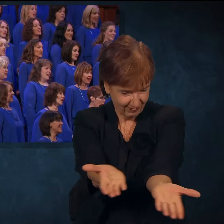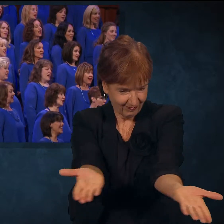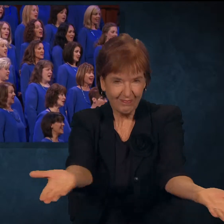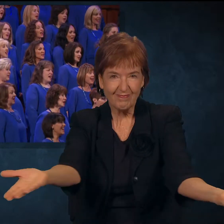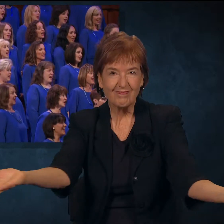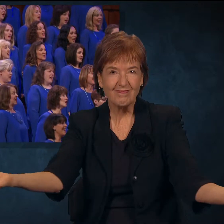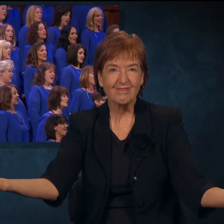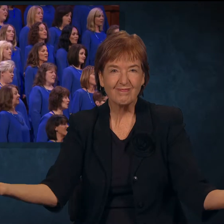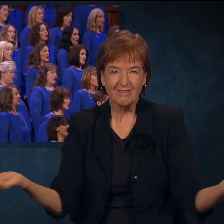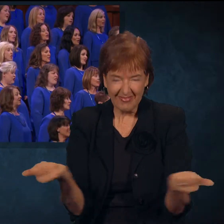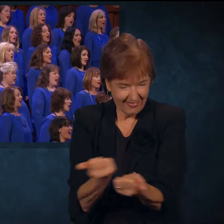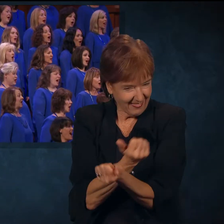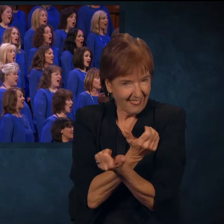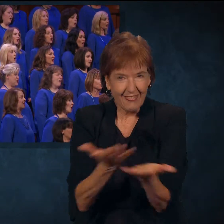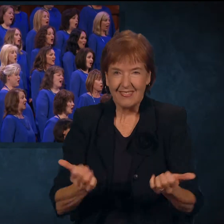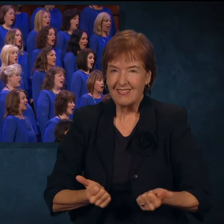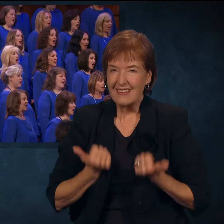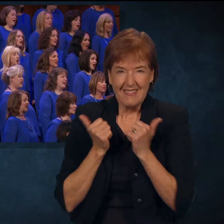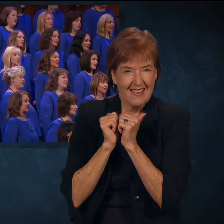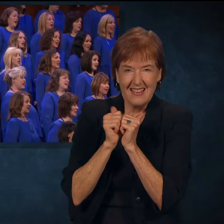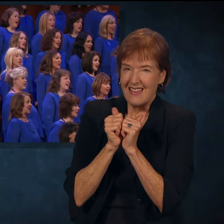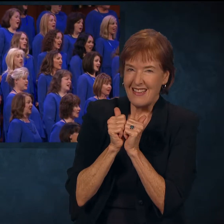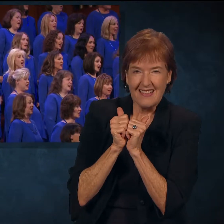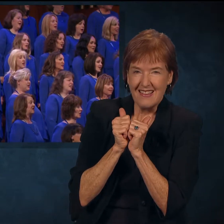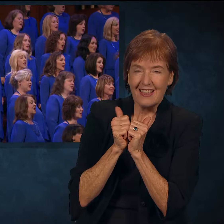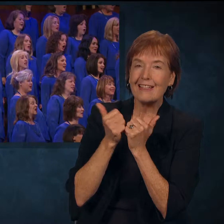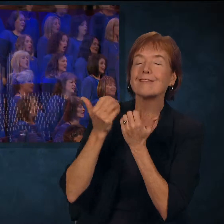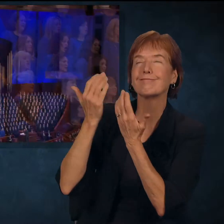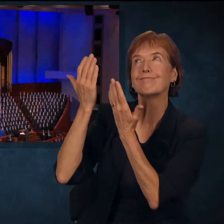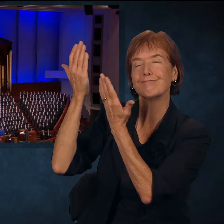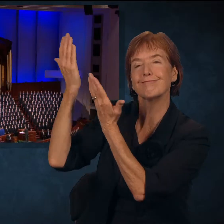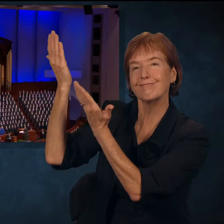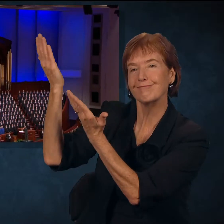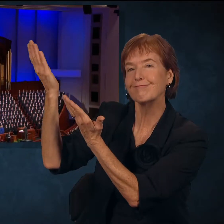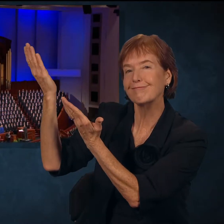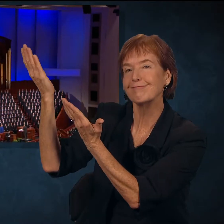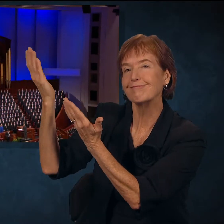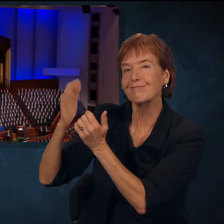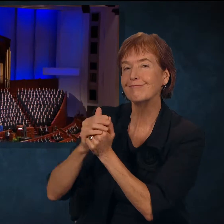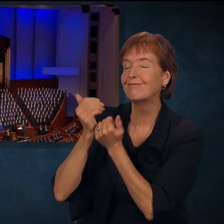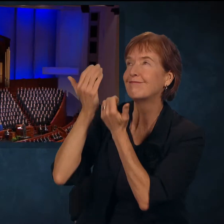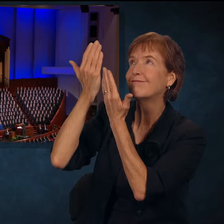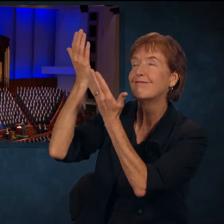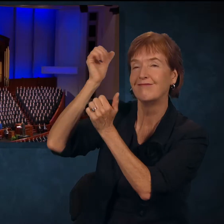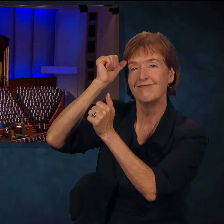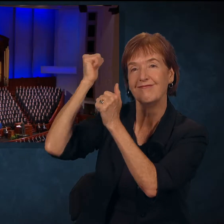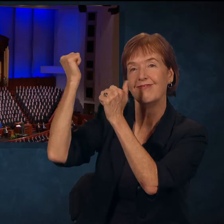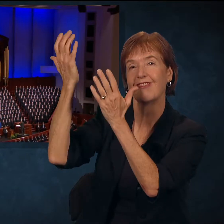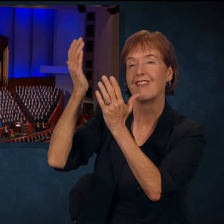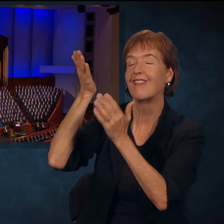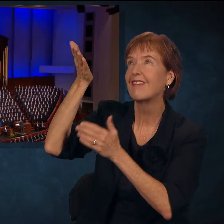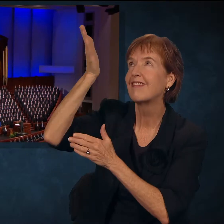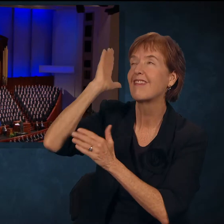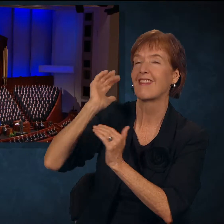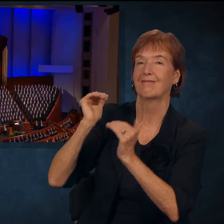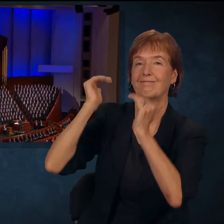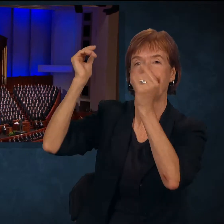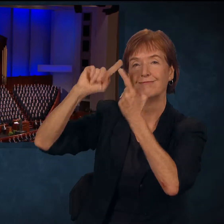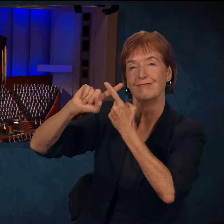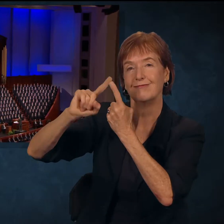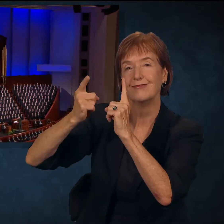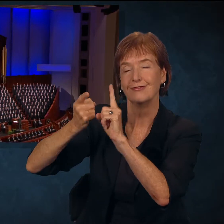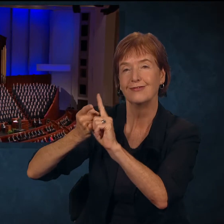in thee, For thou art there. Father God, eternal